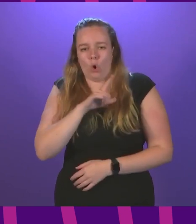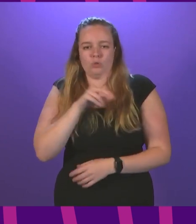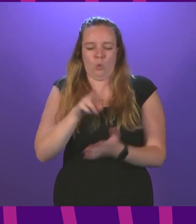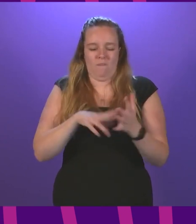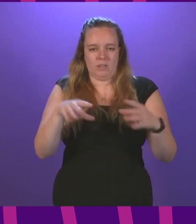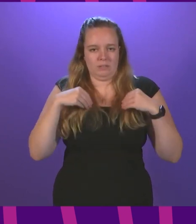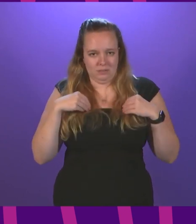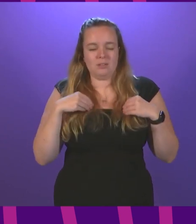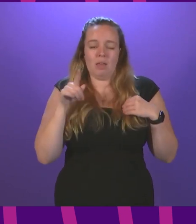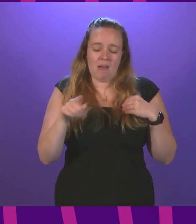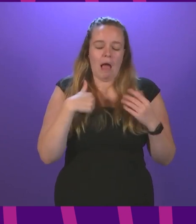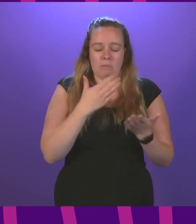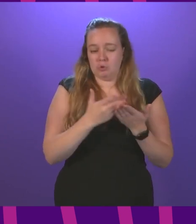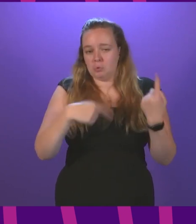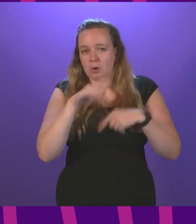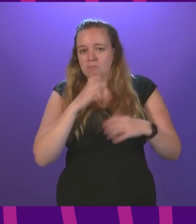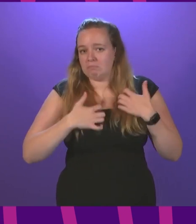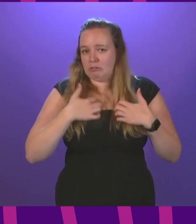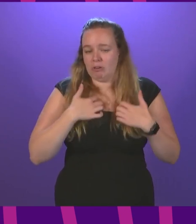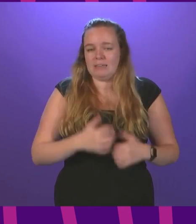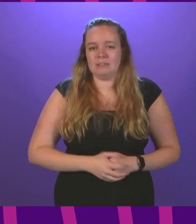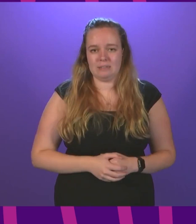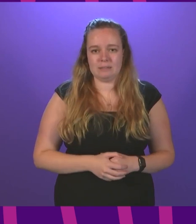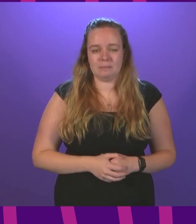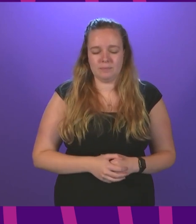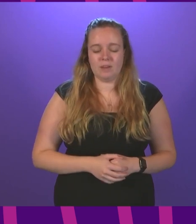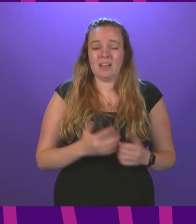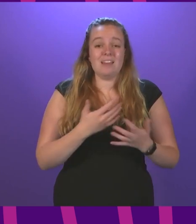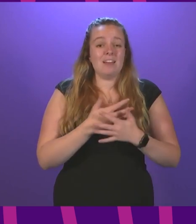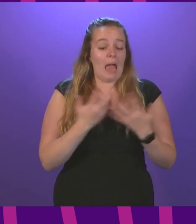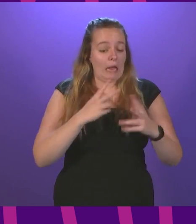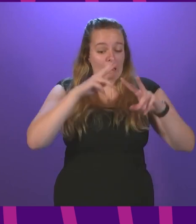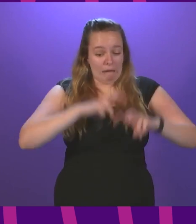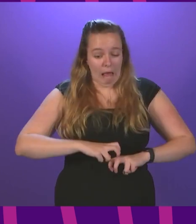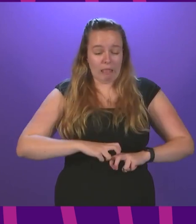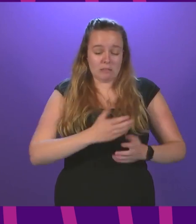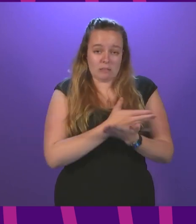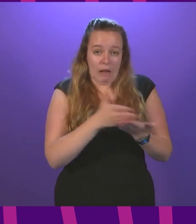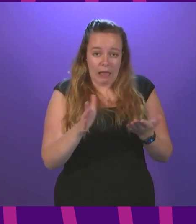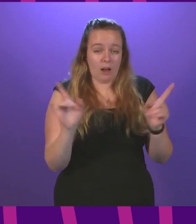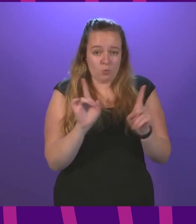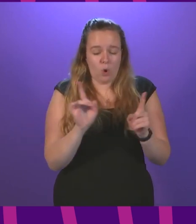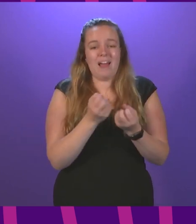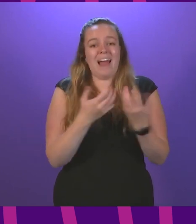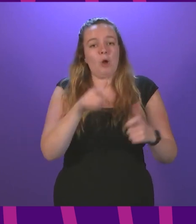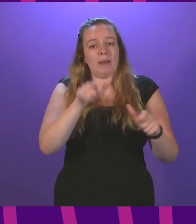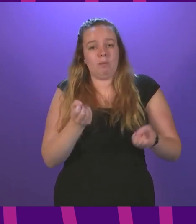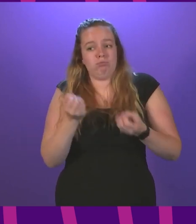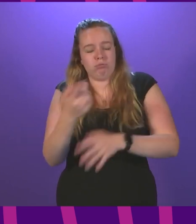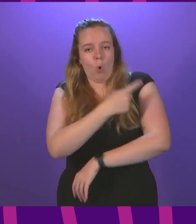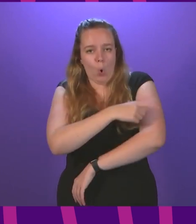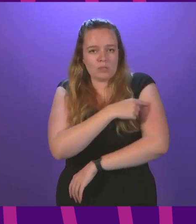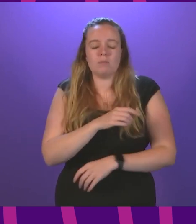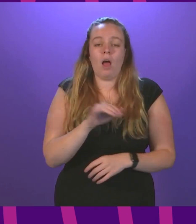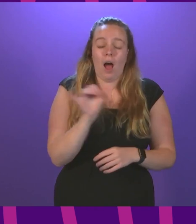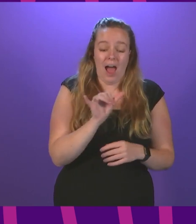And I'm sure this will be of interest to many. What any analysis, though, makes clear is that the number of people in hospital, either